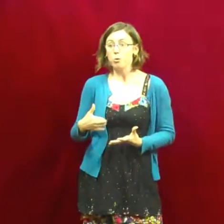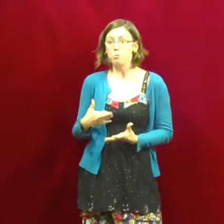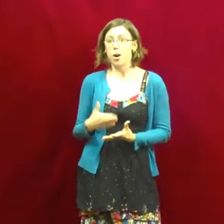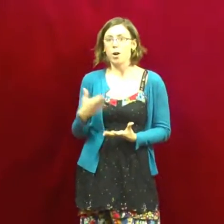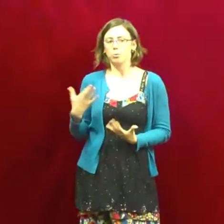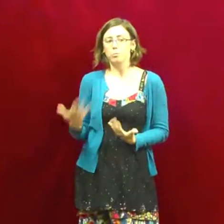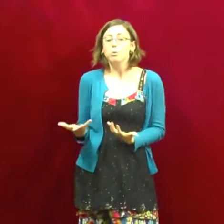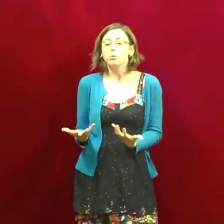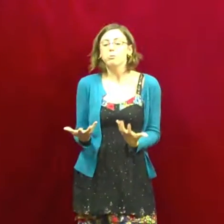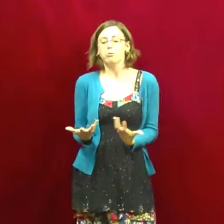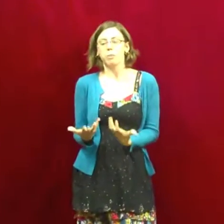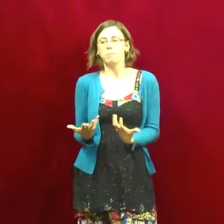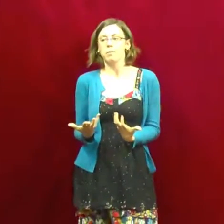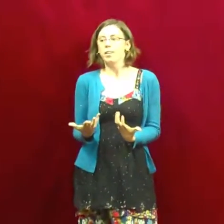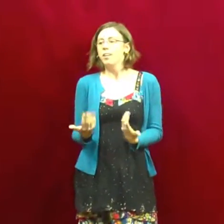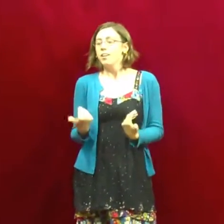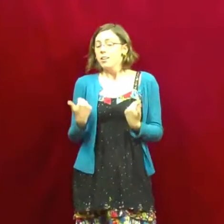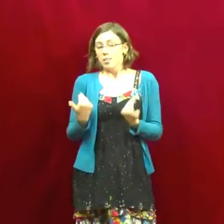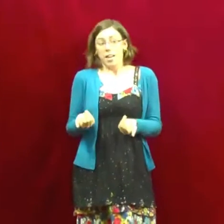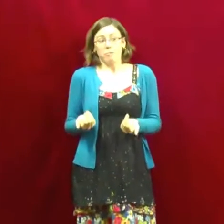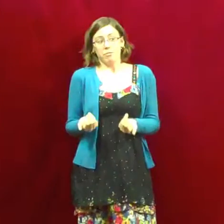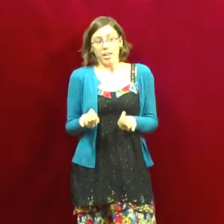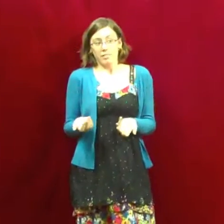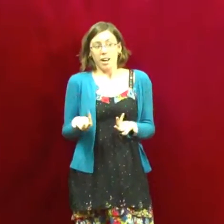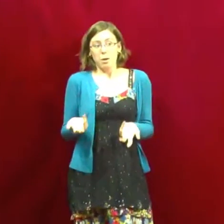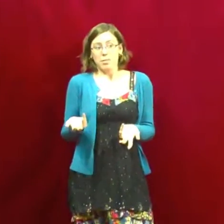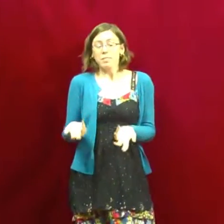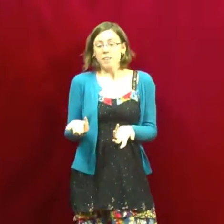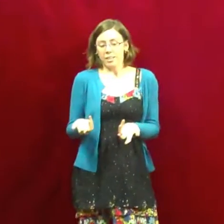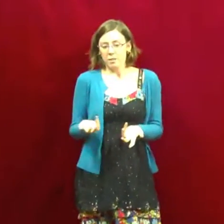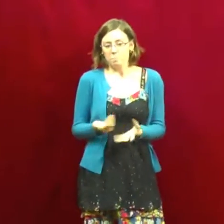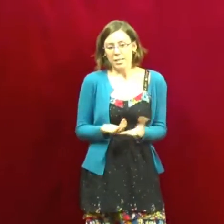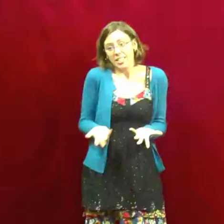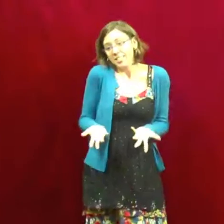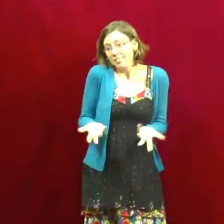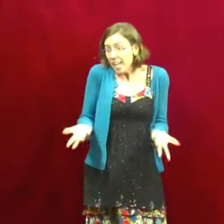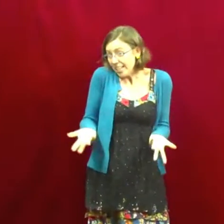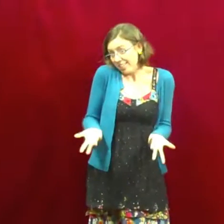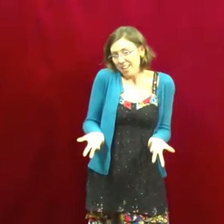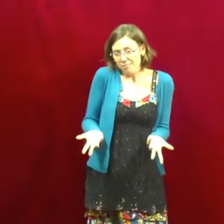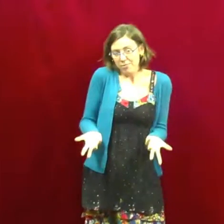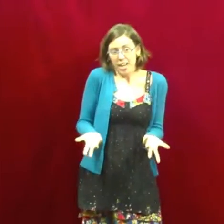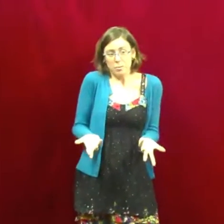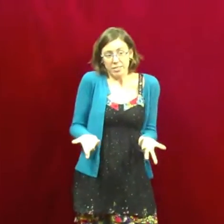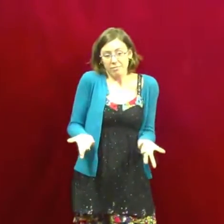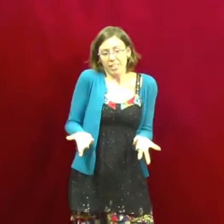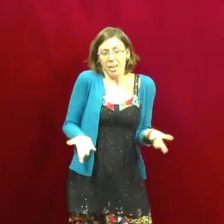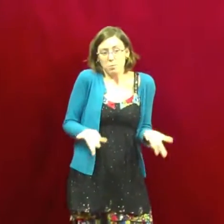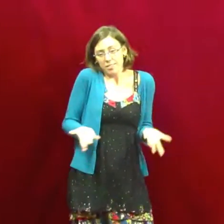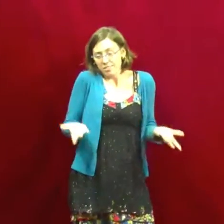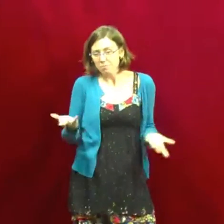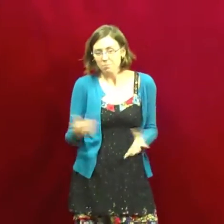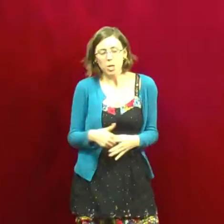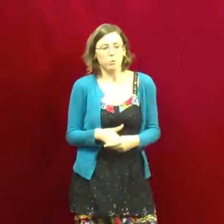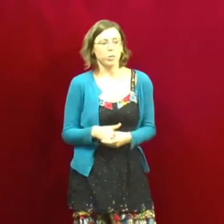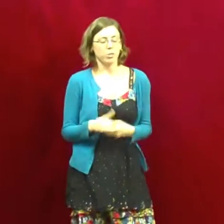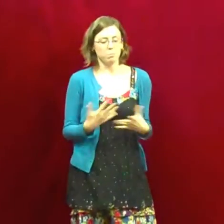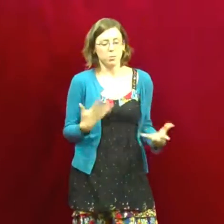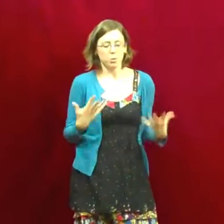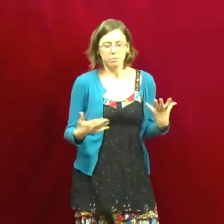far removed from the life that I was living. Because I didn't like the life that I was living. I was, you know, your sort of